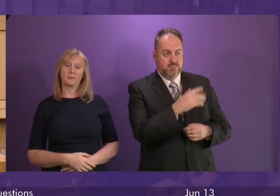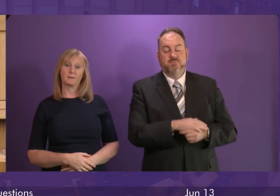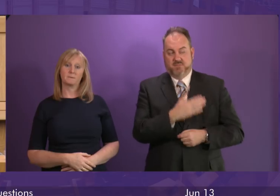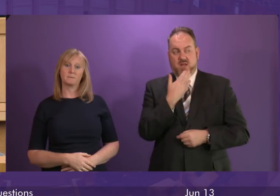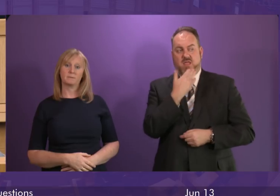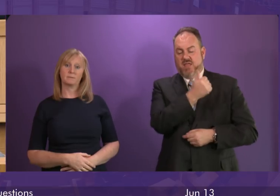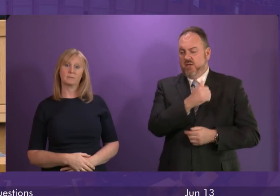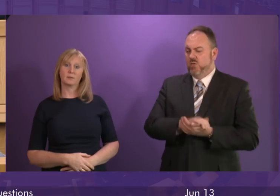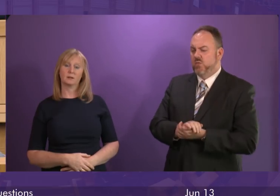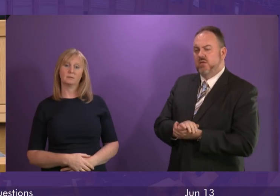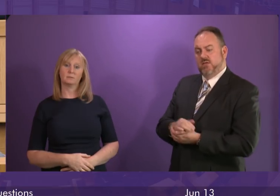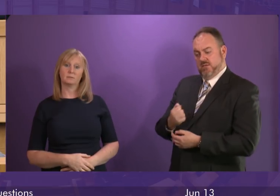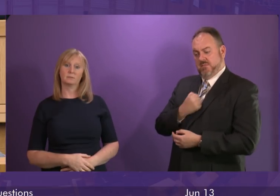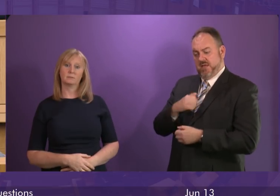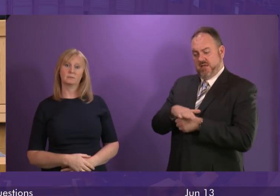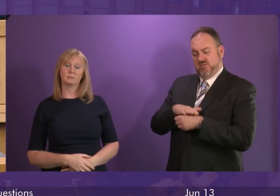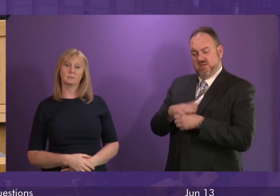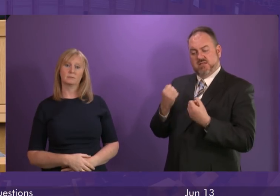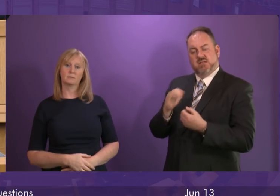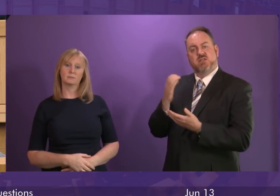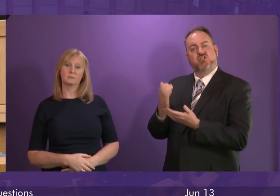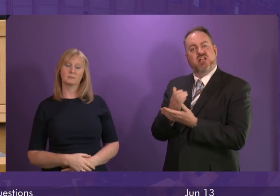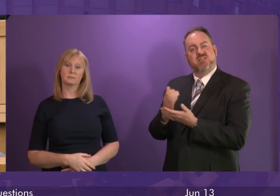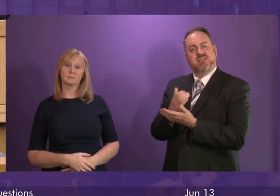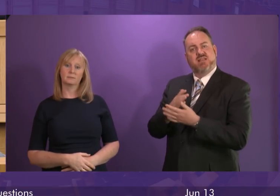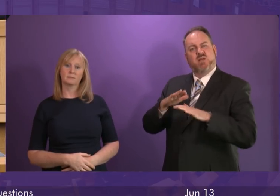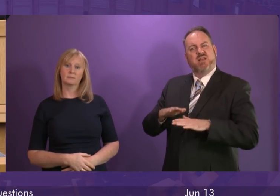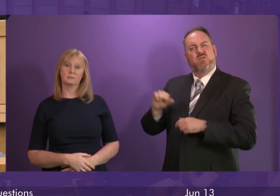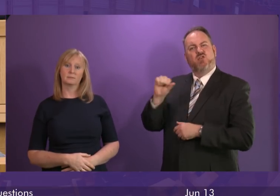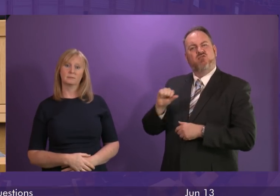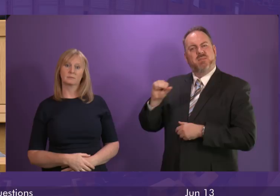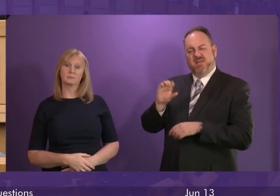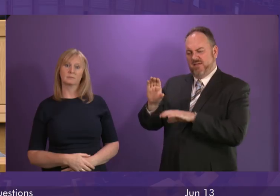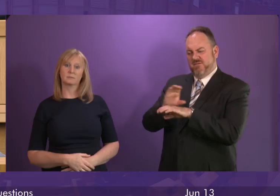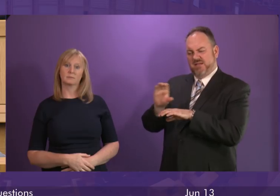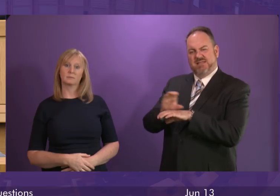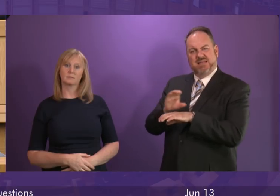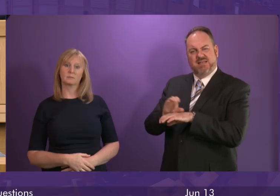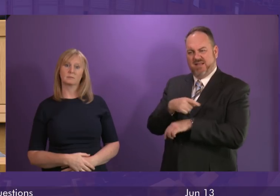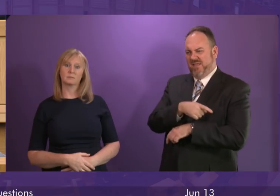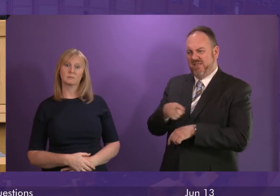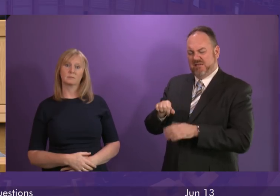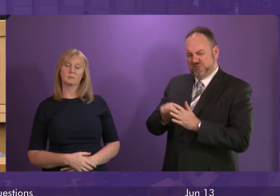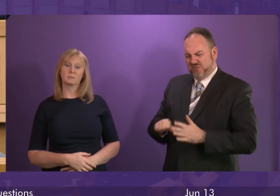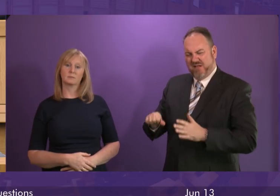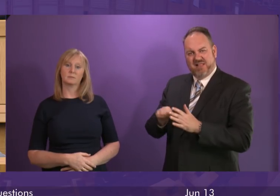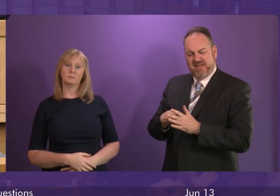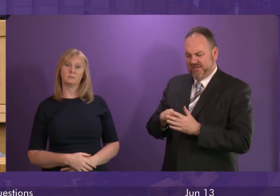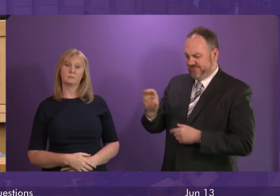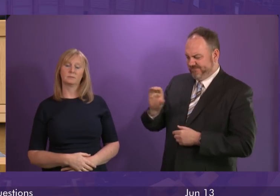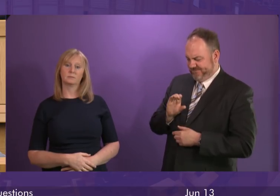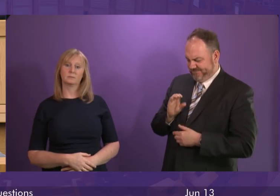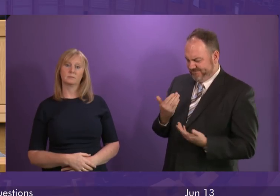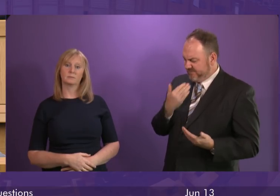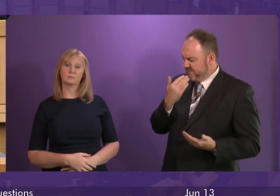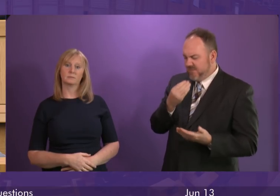for sending, Officer. A charity in my area waiting for European Social Fund payments contacted me to say they're struggling with the costs and only found out